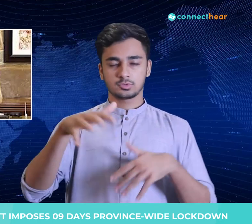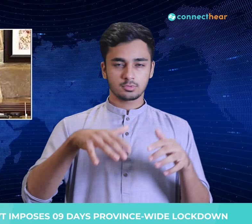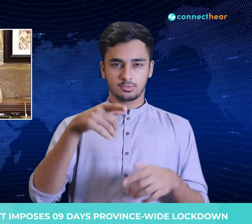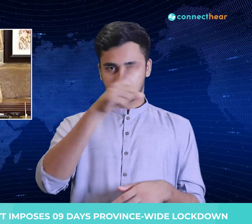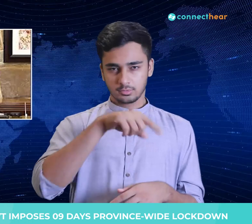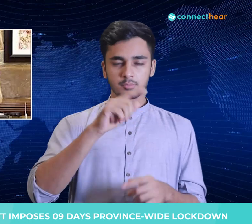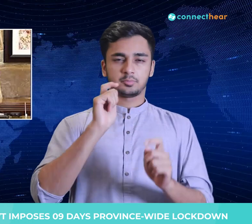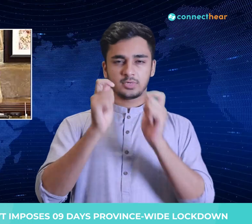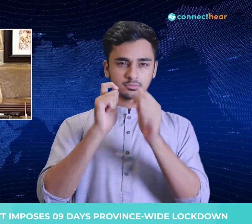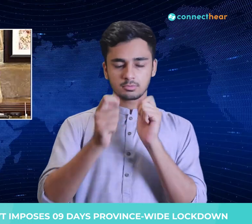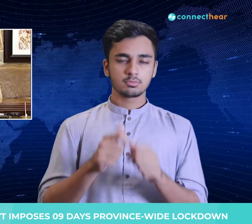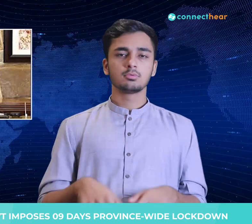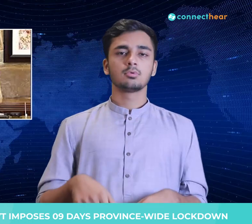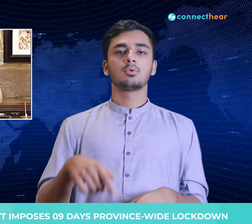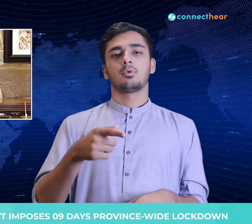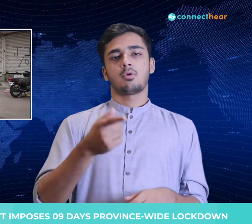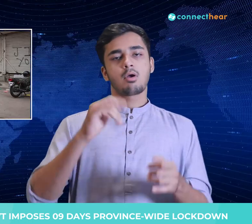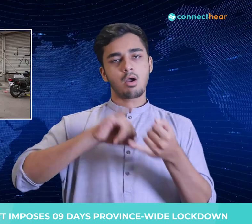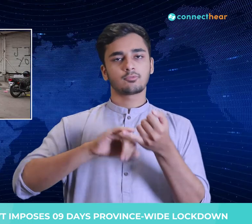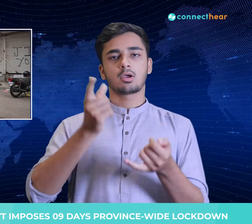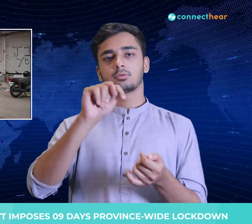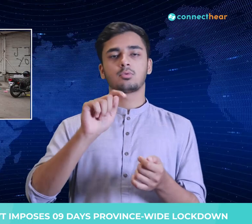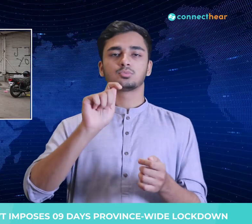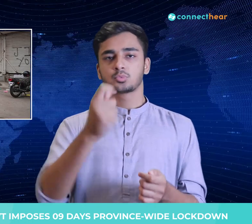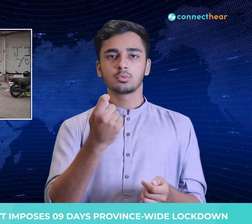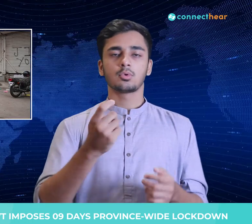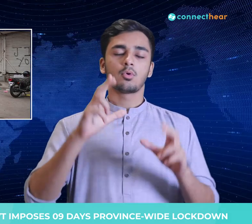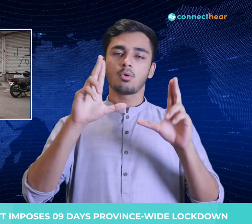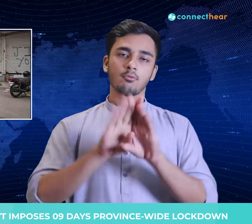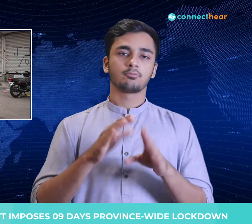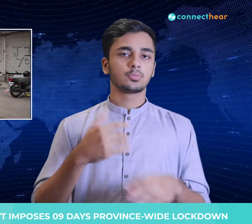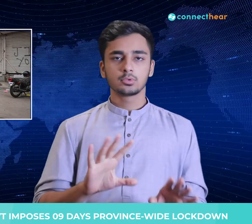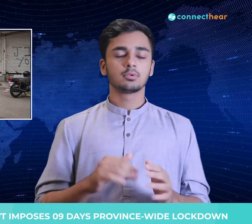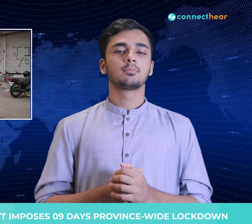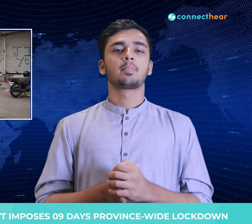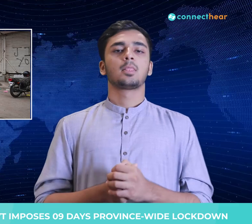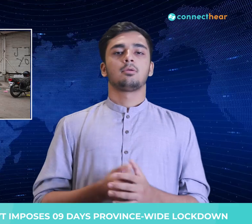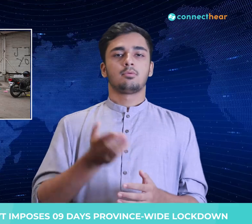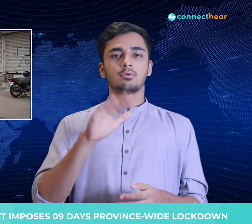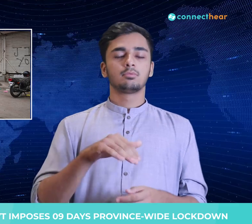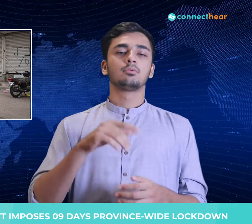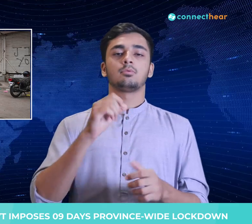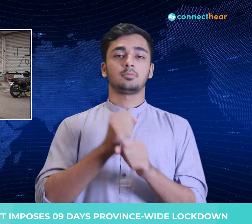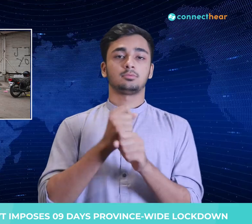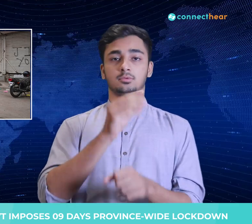Among other curbs introduced during the lockdown, the Chief Minister said that they would shut down all government offices from next week,